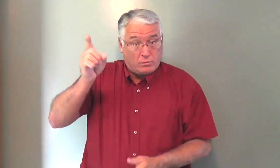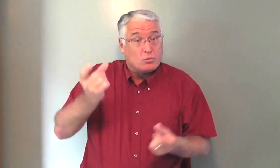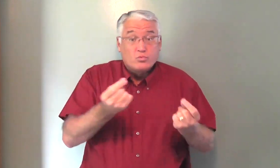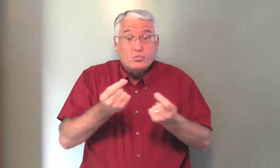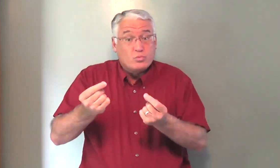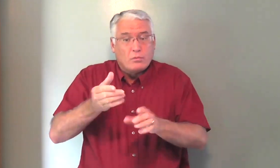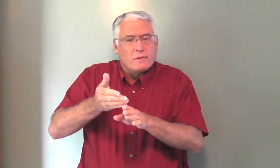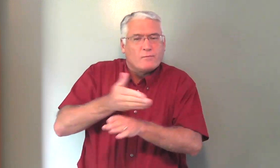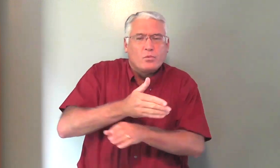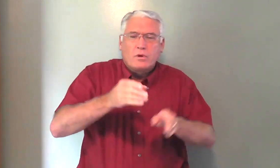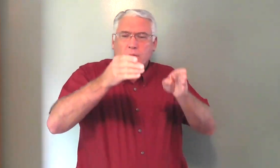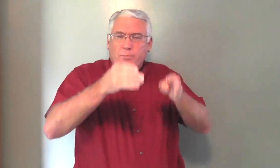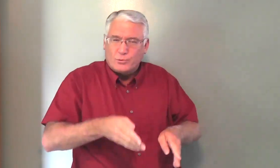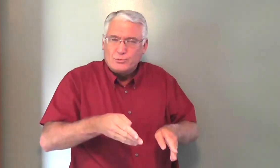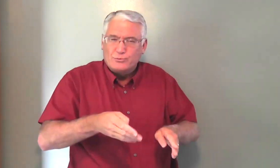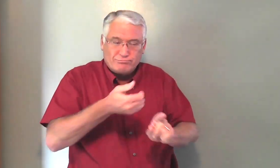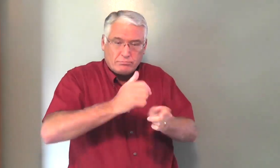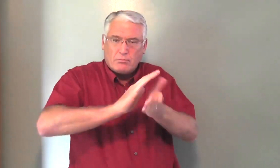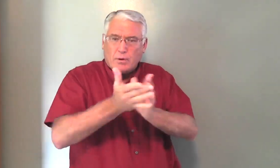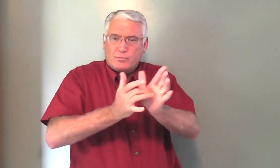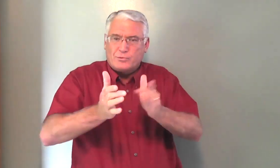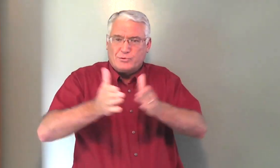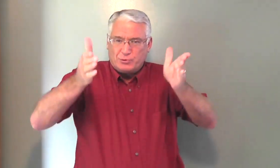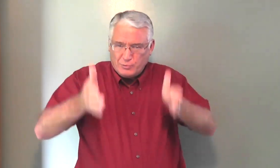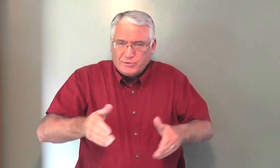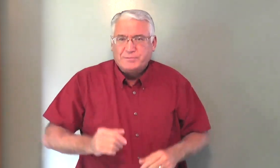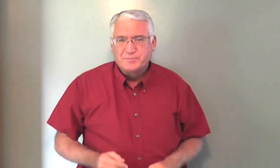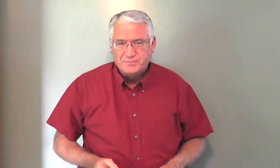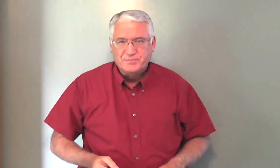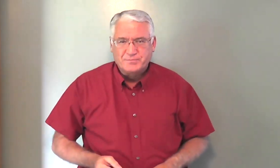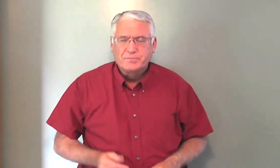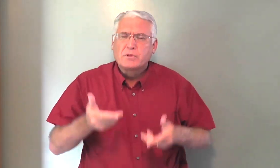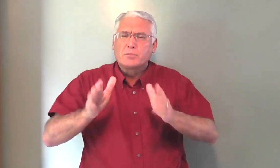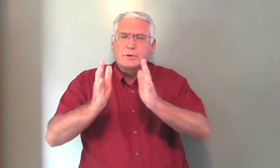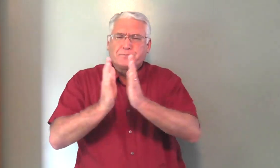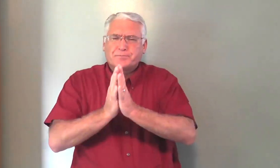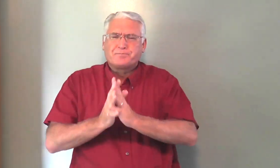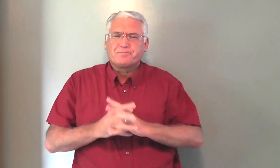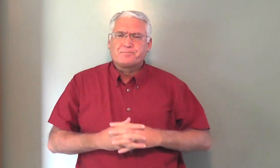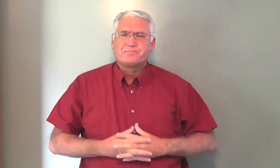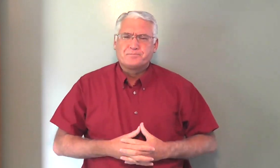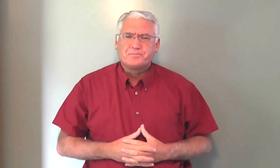right now that the Holy Spirit does before a person becomes Christian. Let's pray.